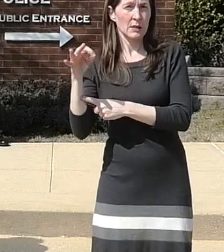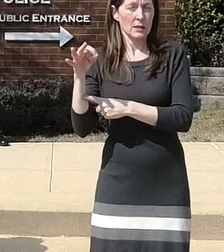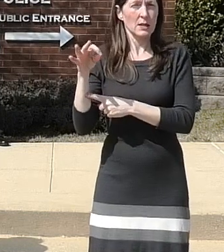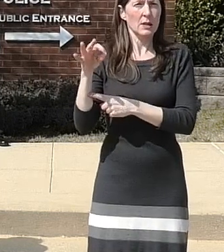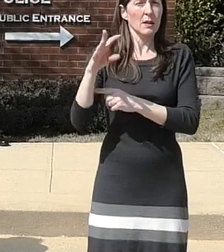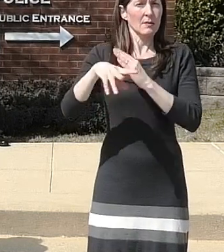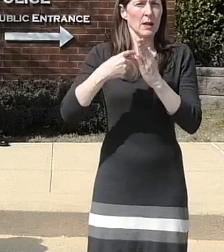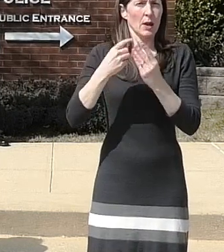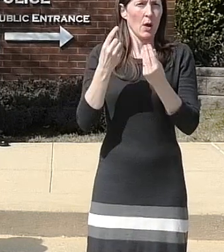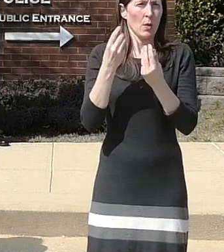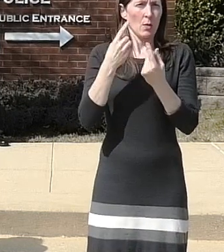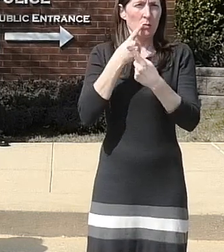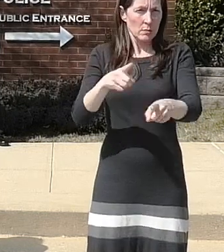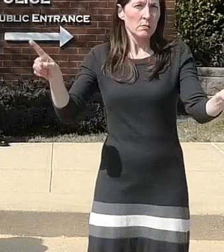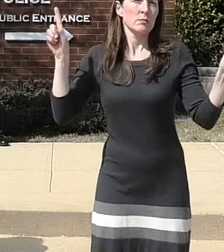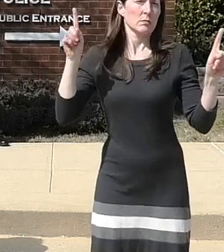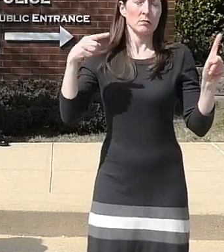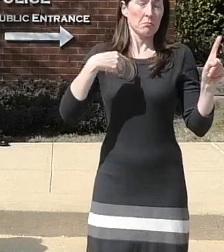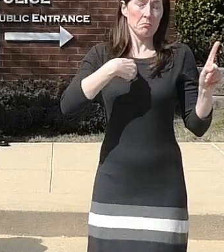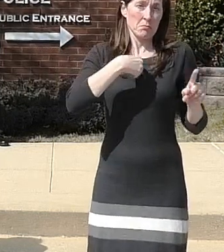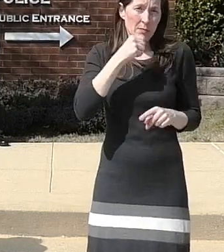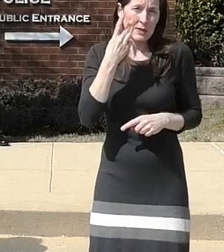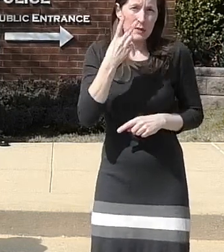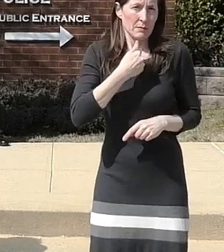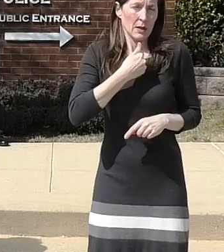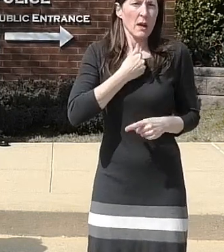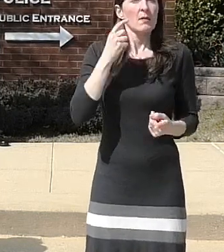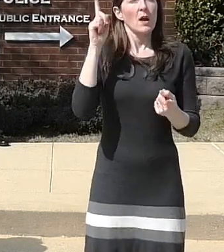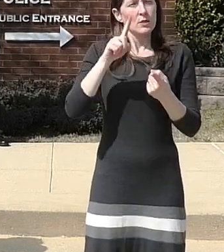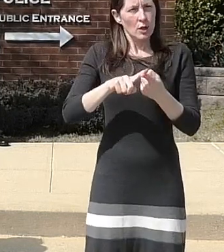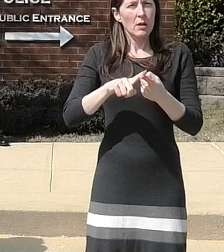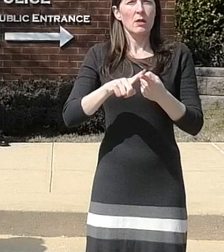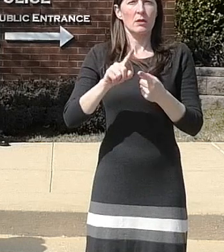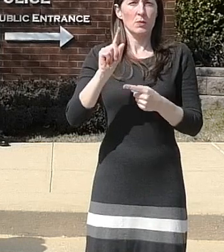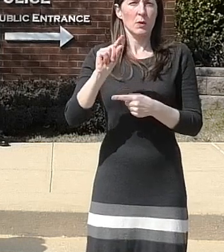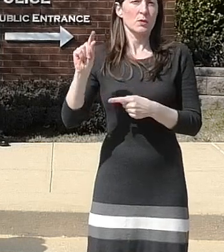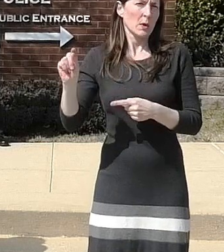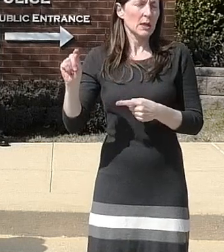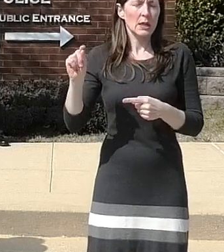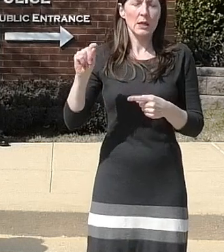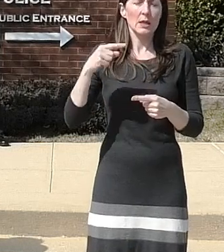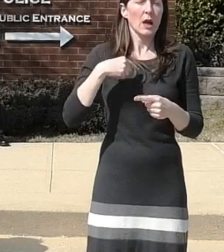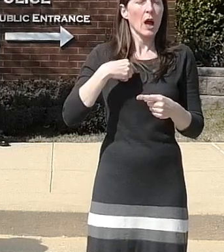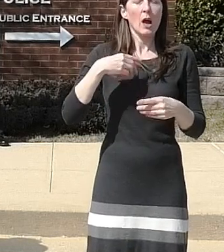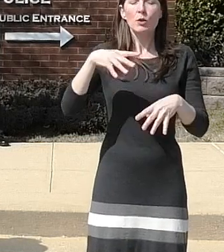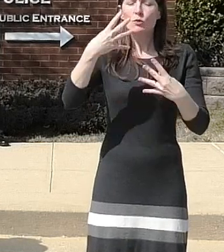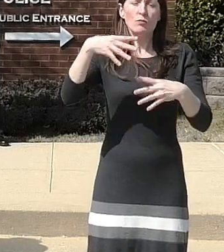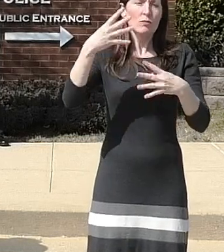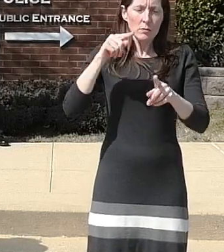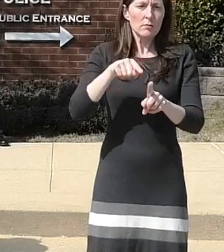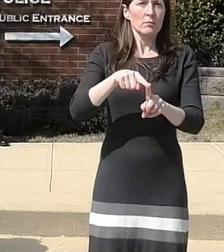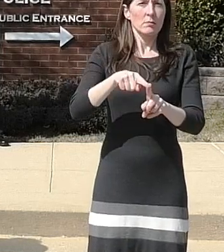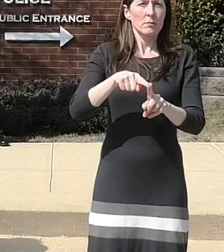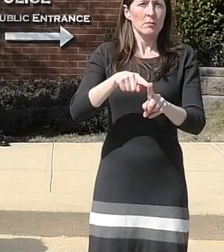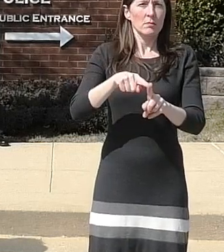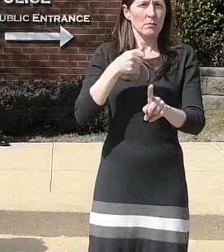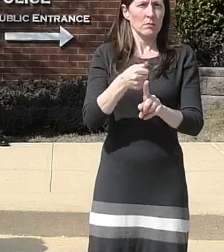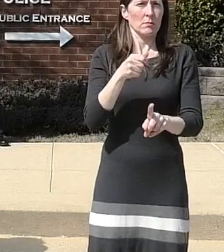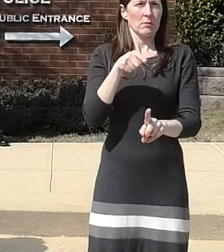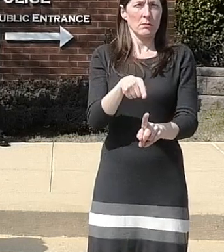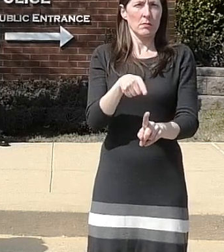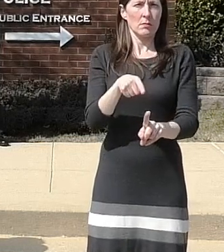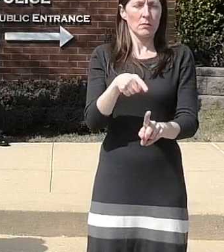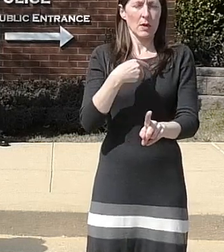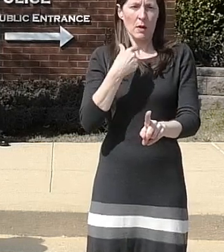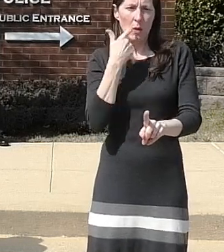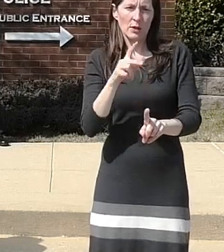see that video until uh early 2020 i happened to stumble across it and when i saw that video i said to myself